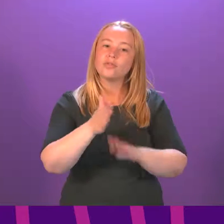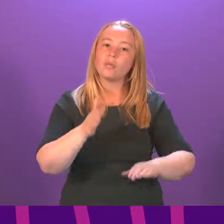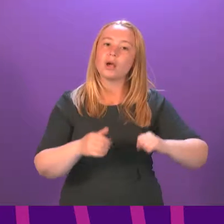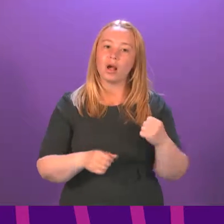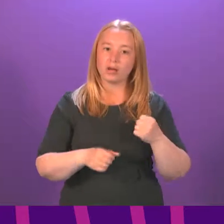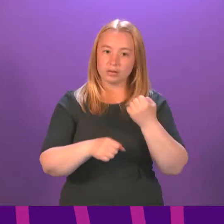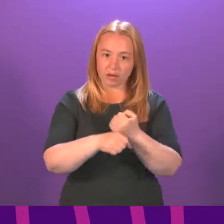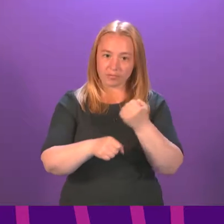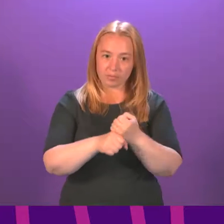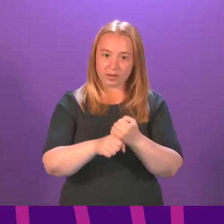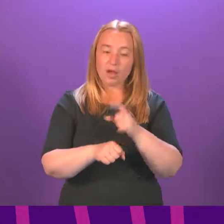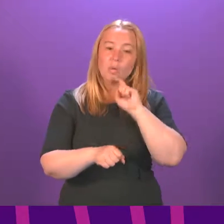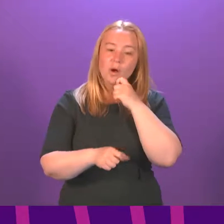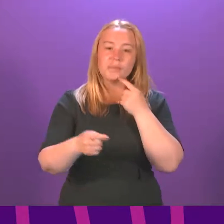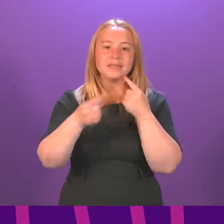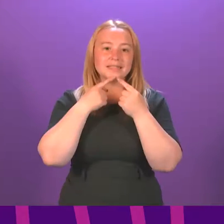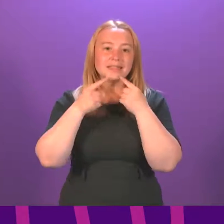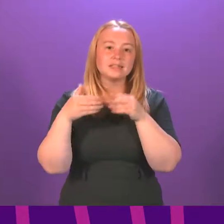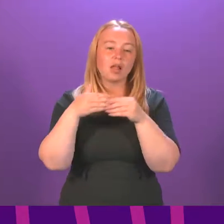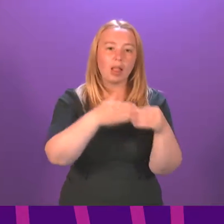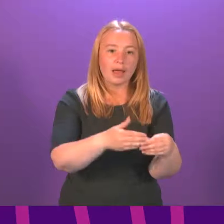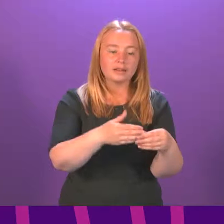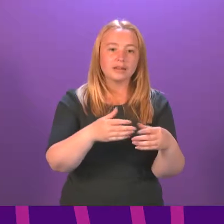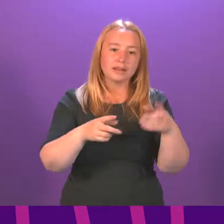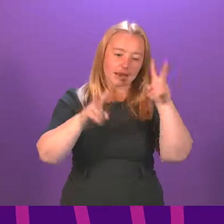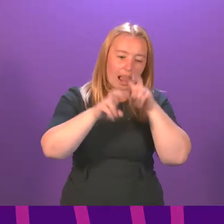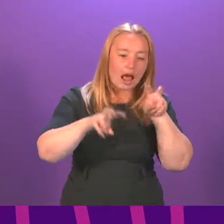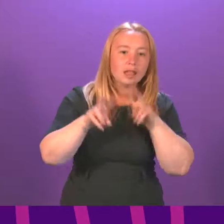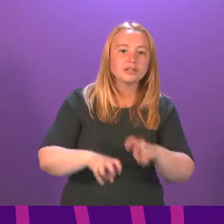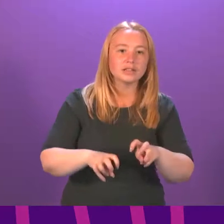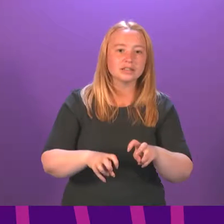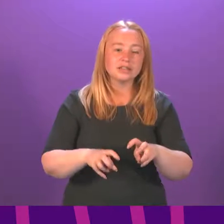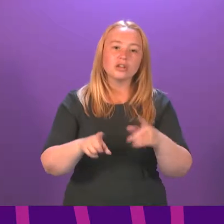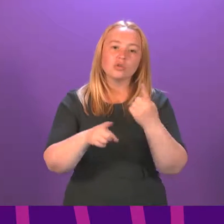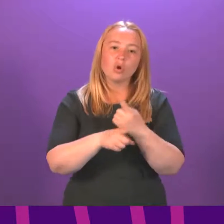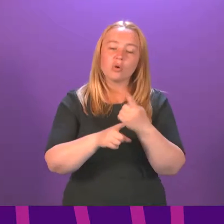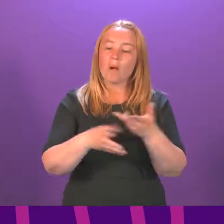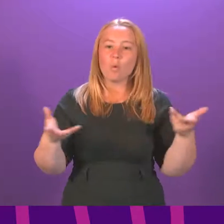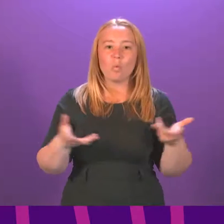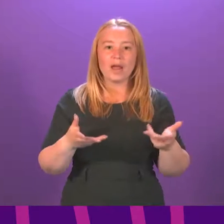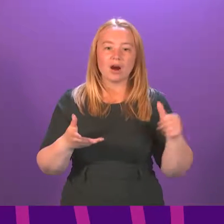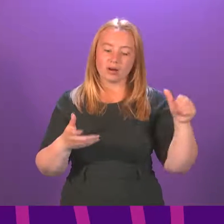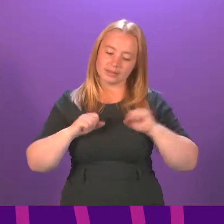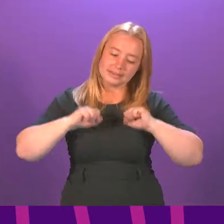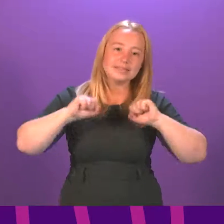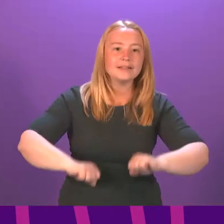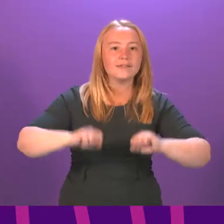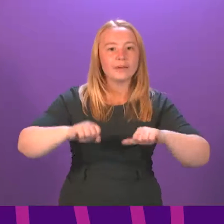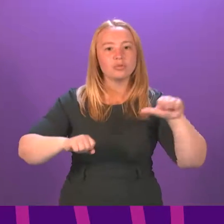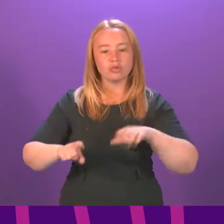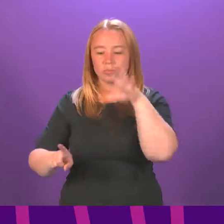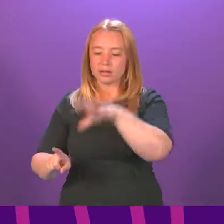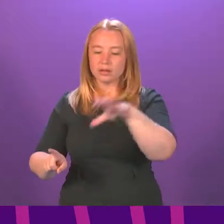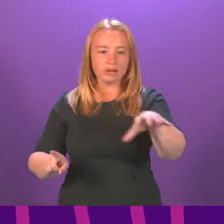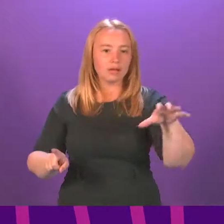that will be a data-led analysis of where defibrillators should be located, including looking at high-risk neighbourhoods.